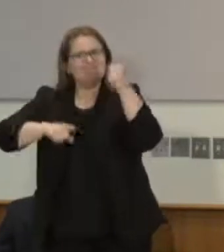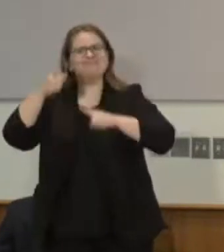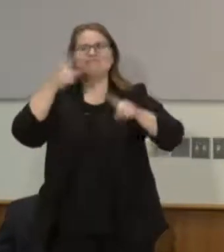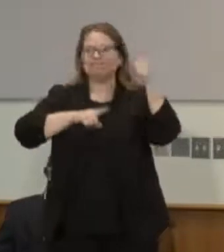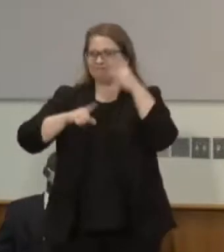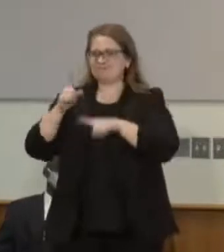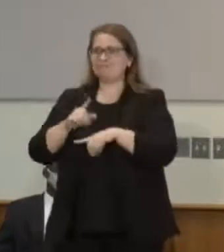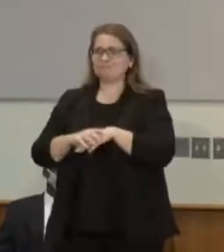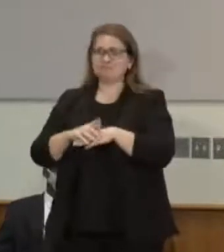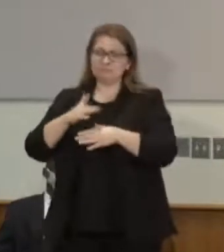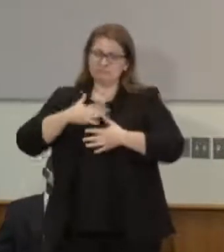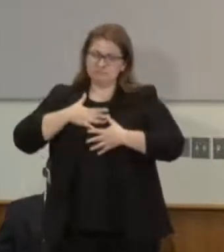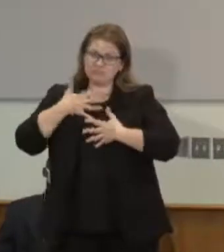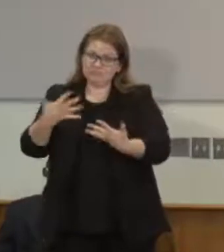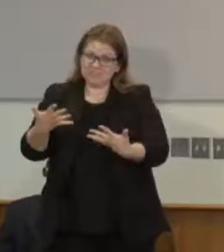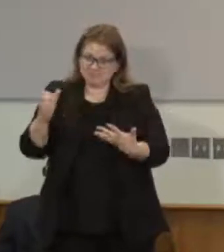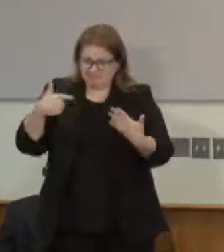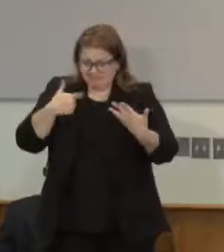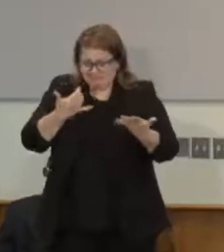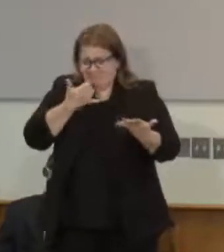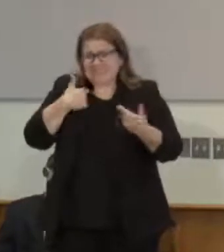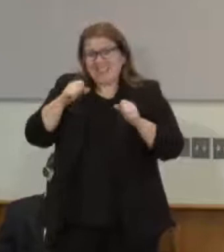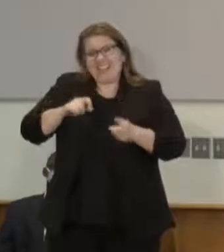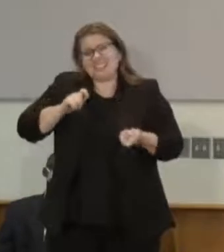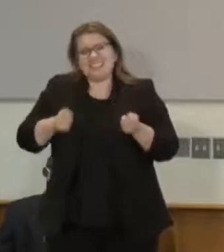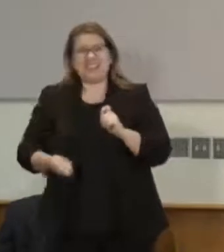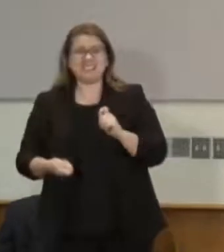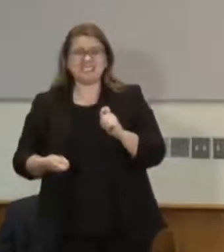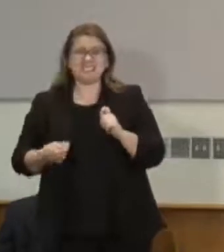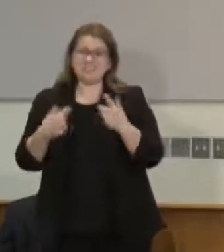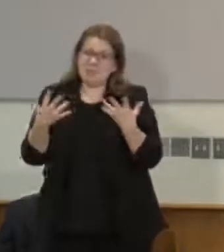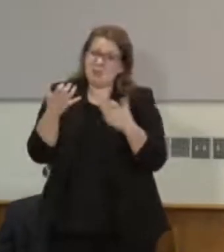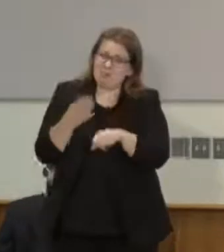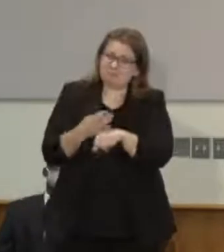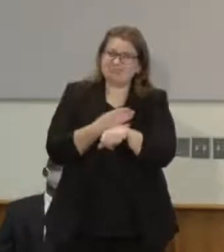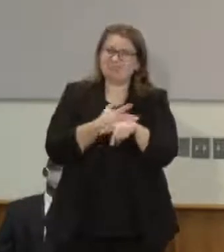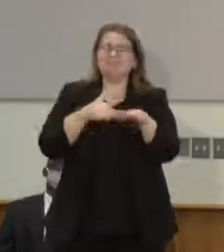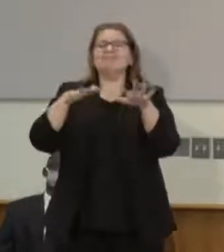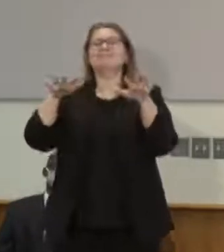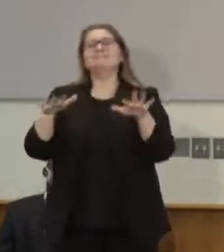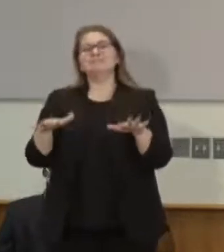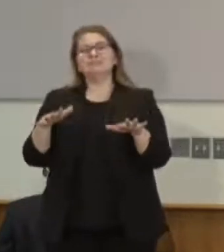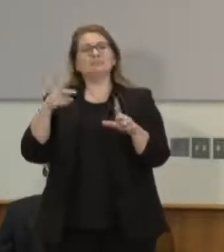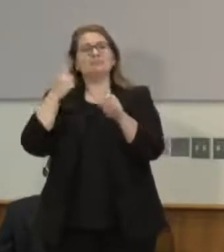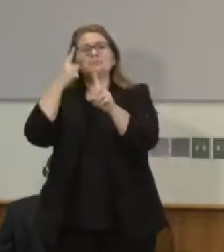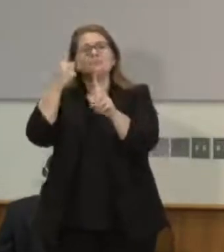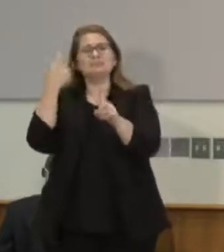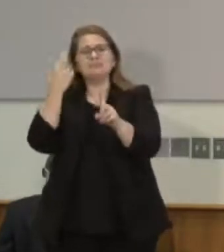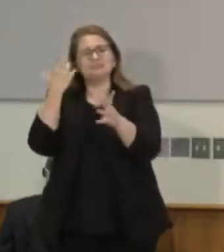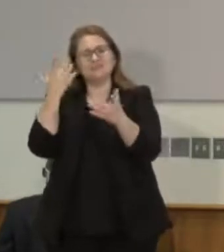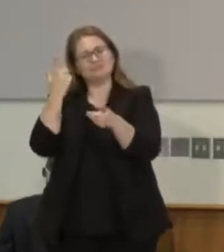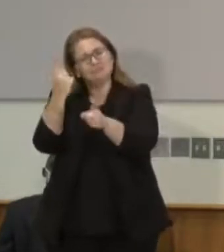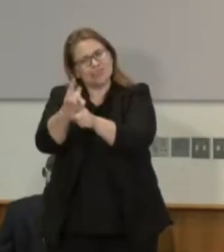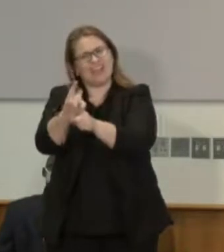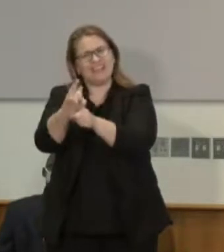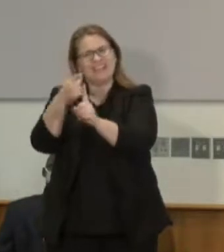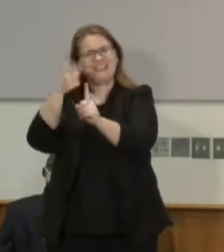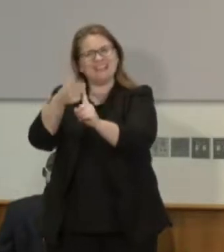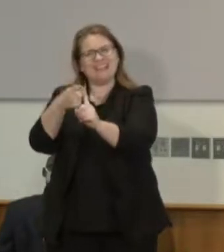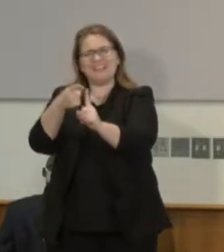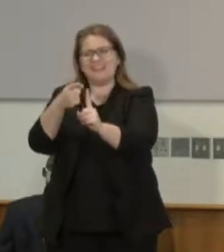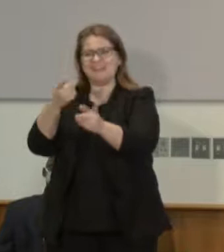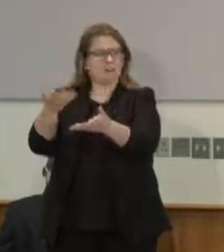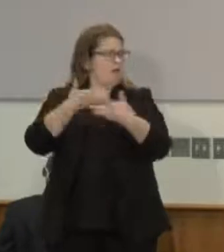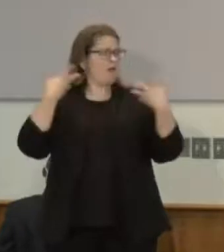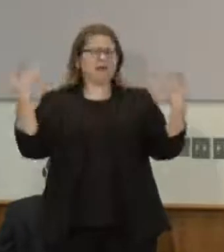could go differently but to center ourselves in what's right and listening to these folks who are up here I'm convinced we can do that